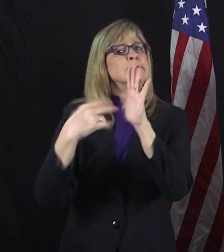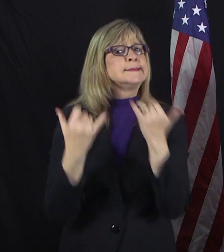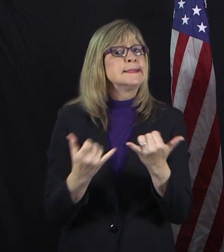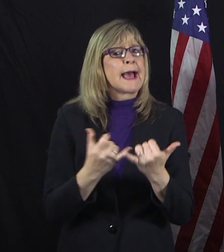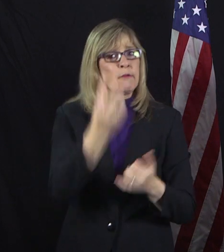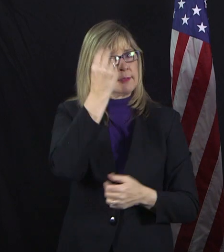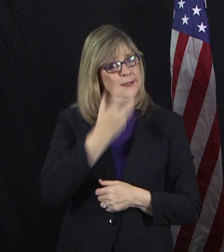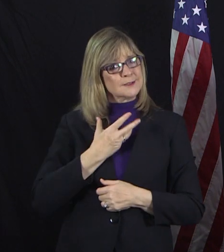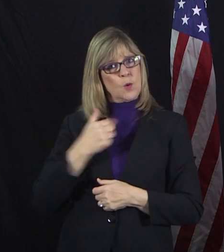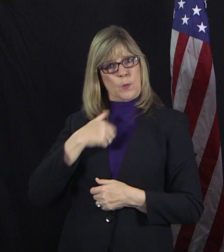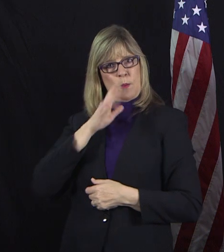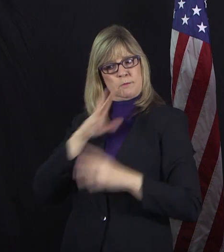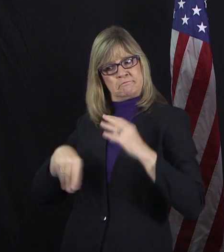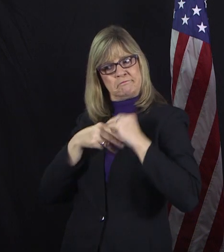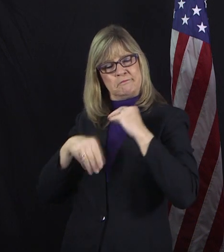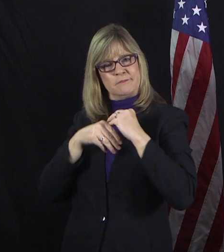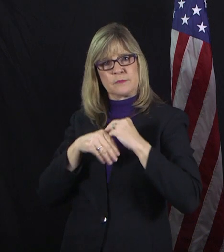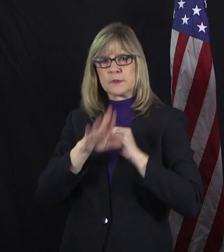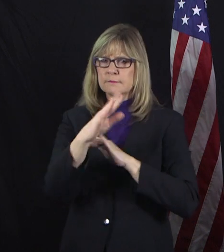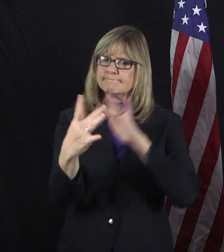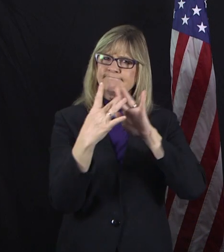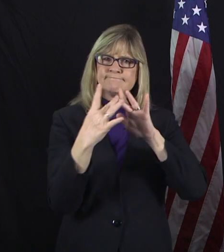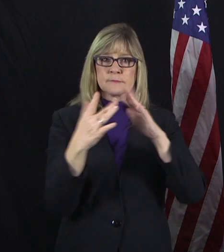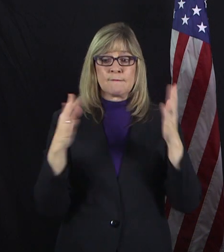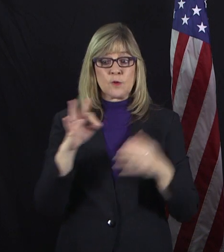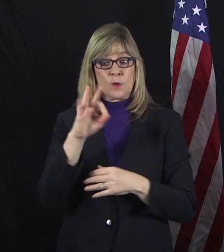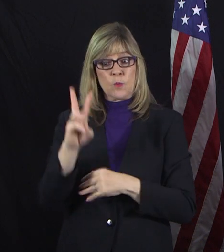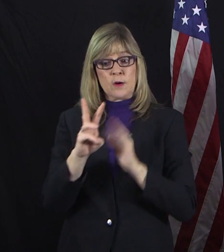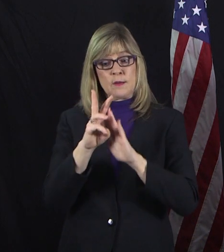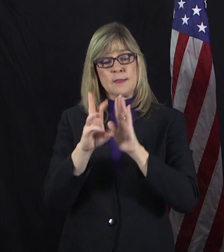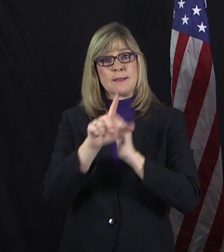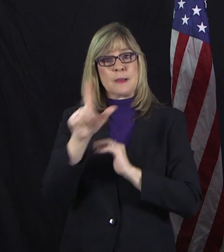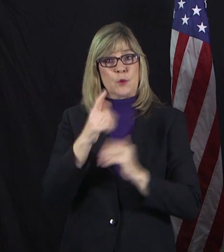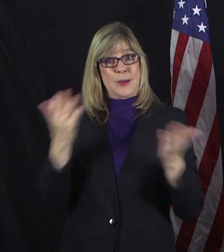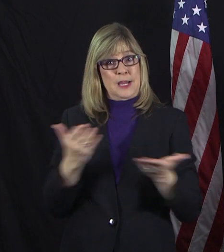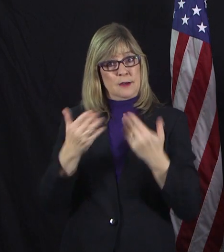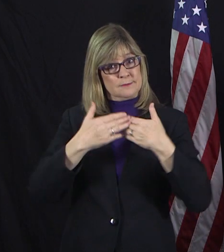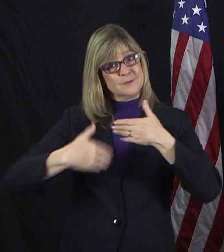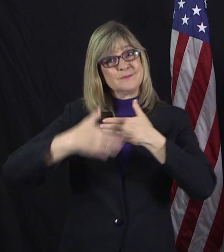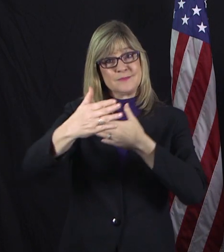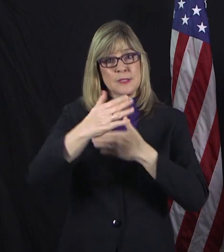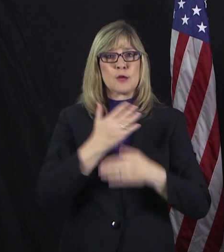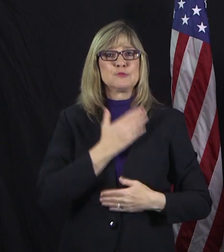We are here for you through everything and beyond. I appreciate all of you.